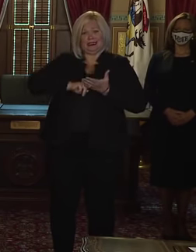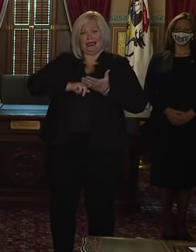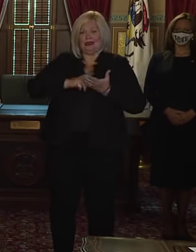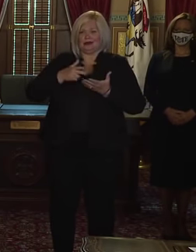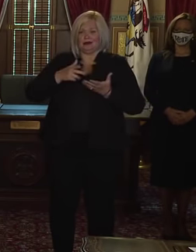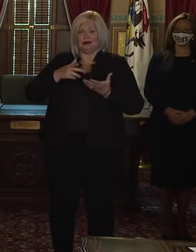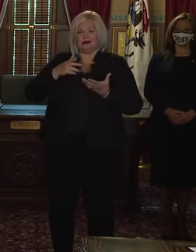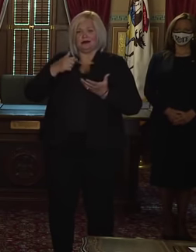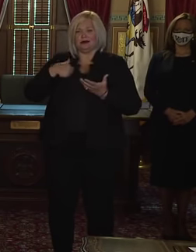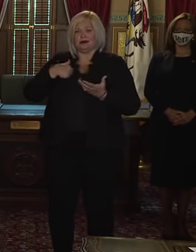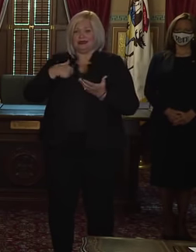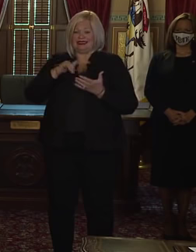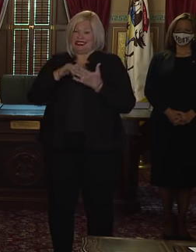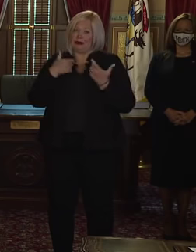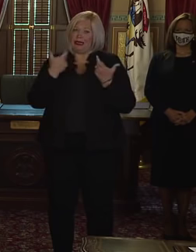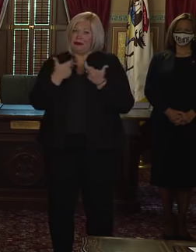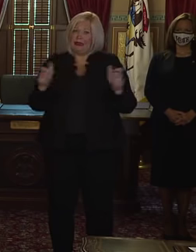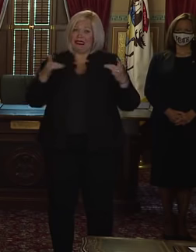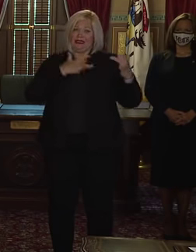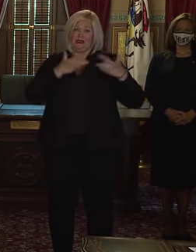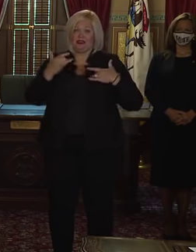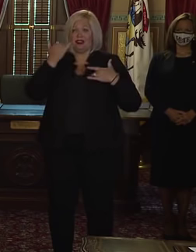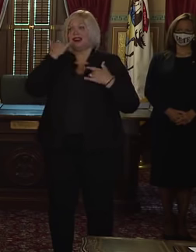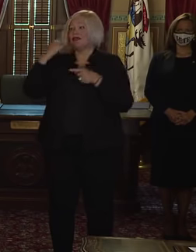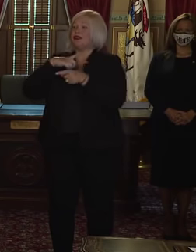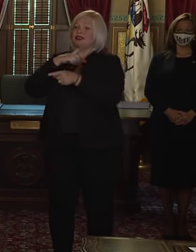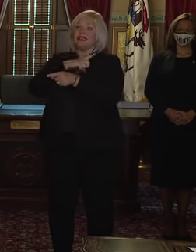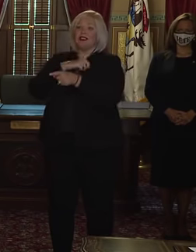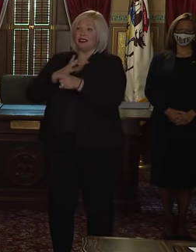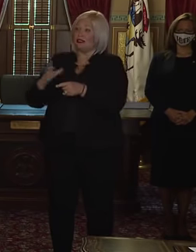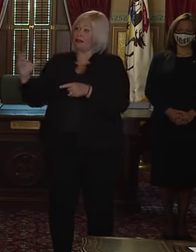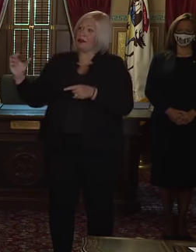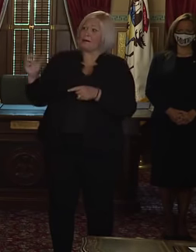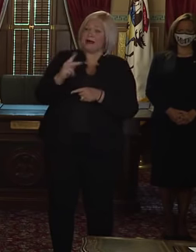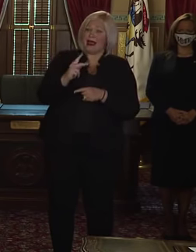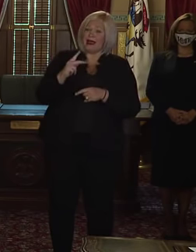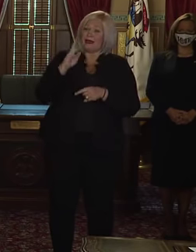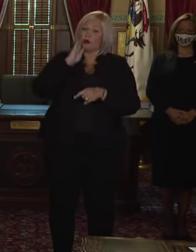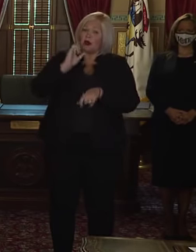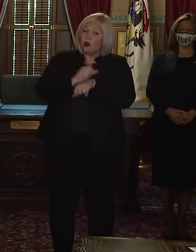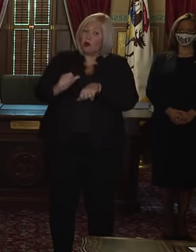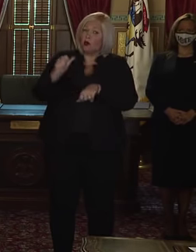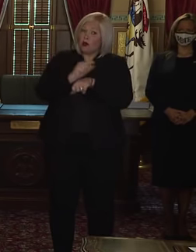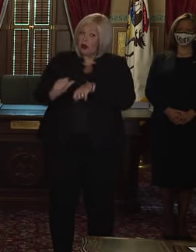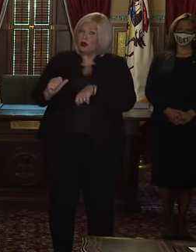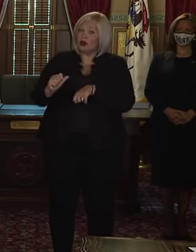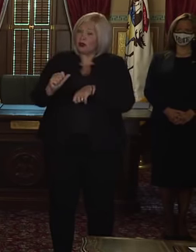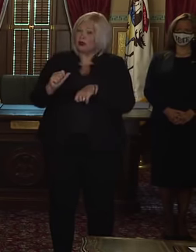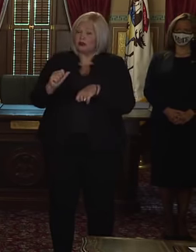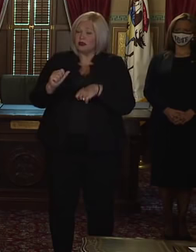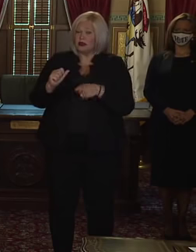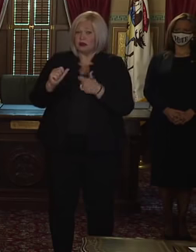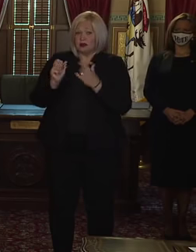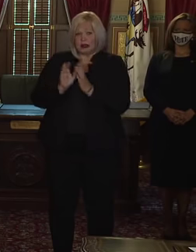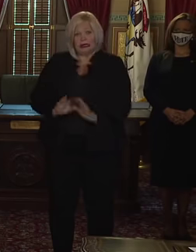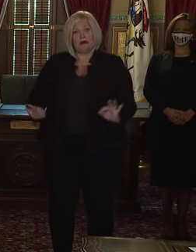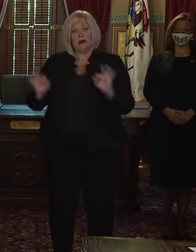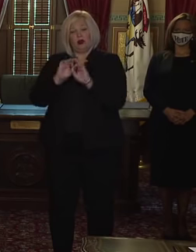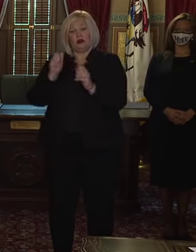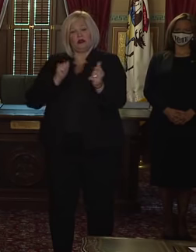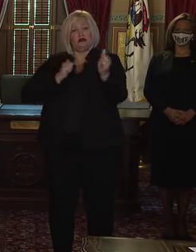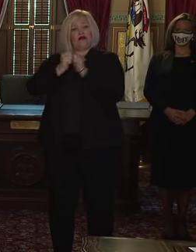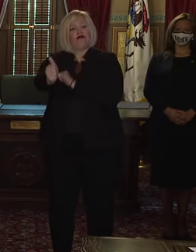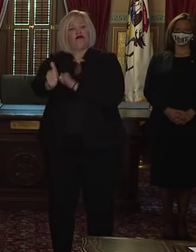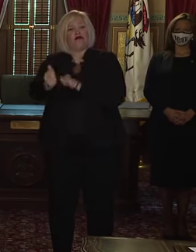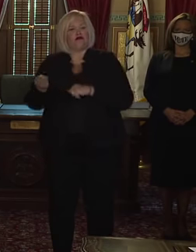And that's my biggest concern, Tim, if the legislature will come back and get to work and get these important measures on my desk